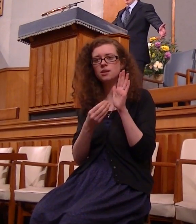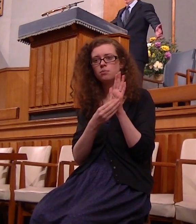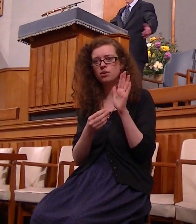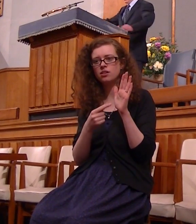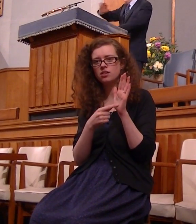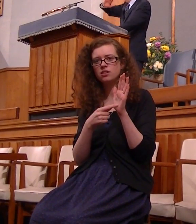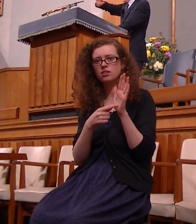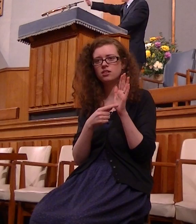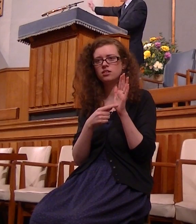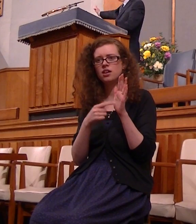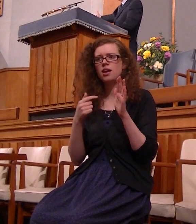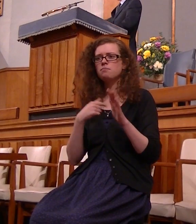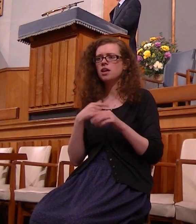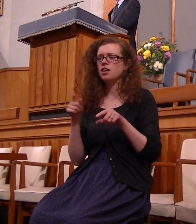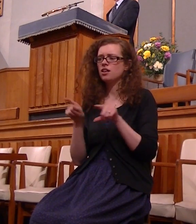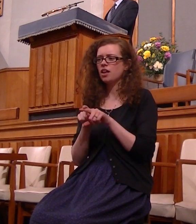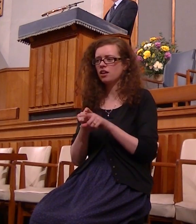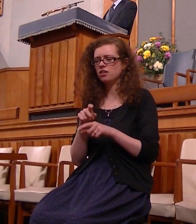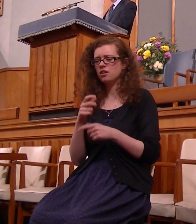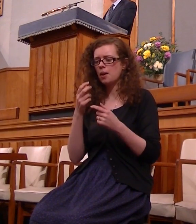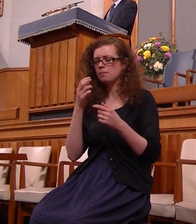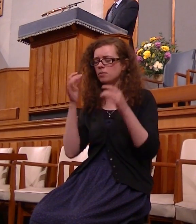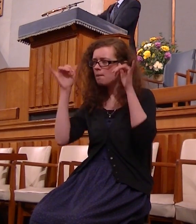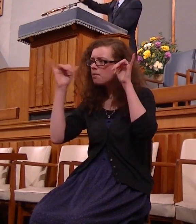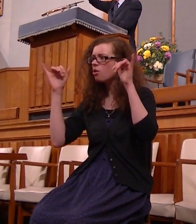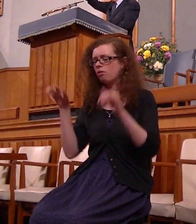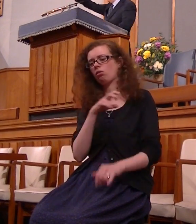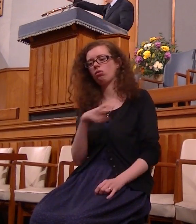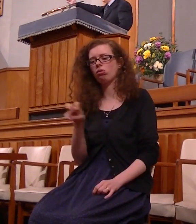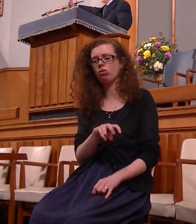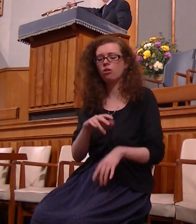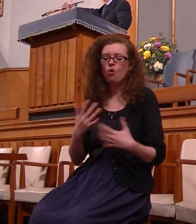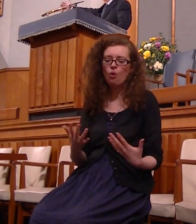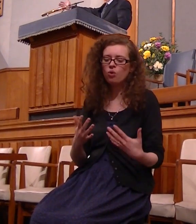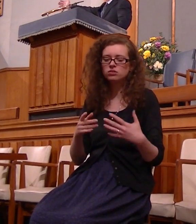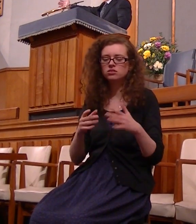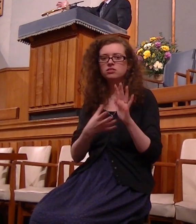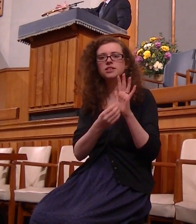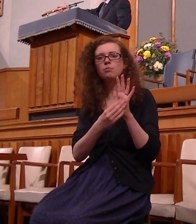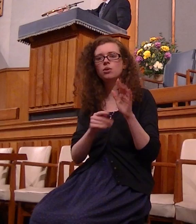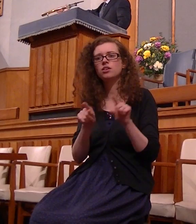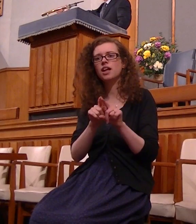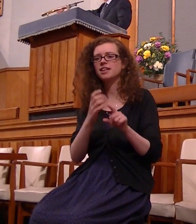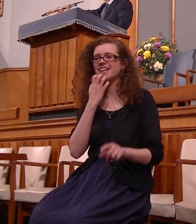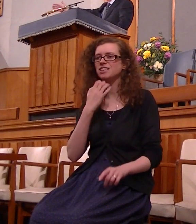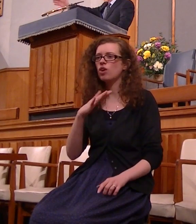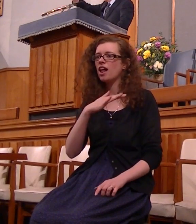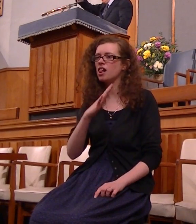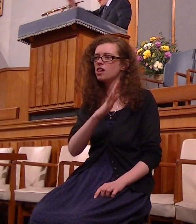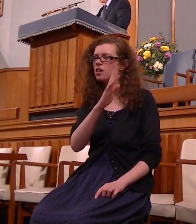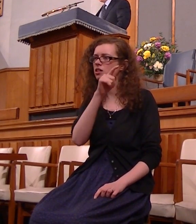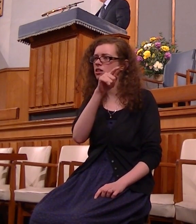I'm a wild untamed bullock or I'm a rebellious nation like Israel of old